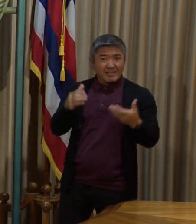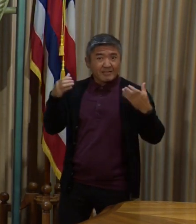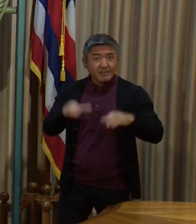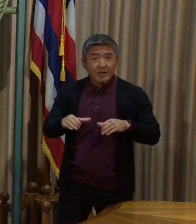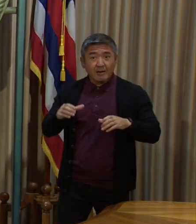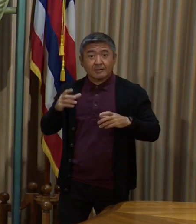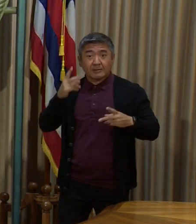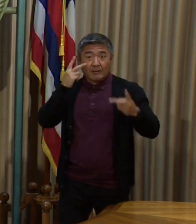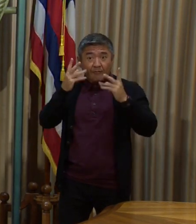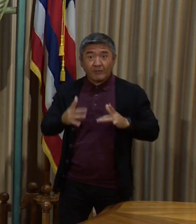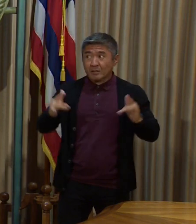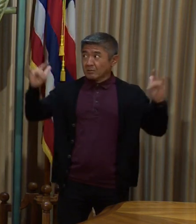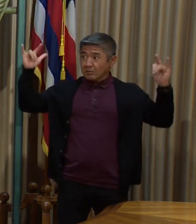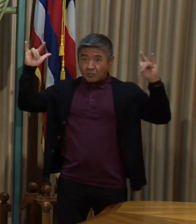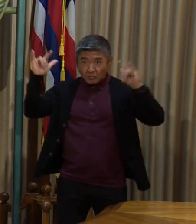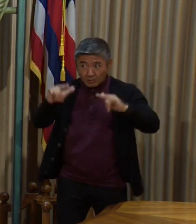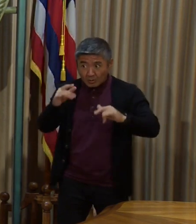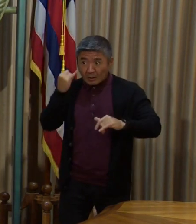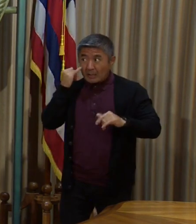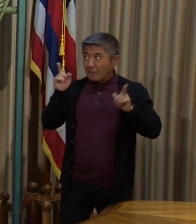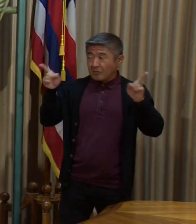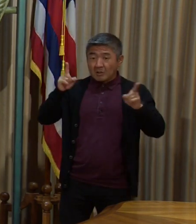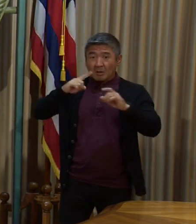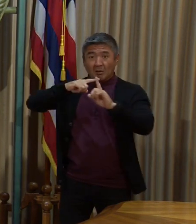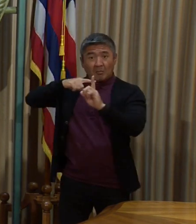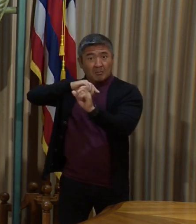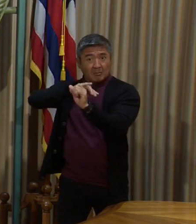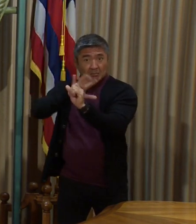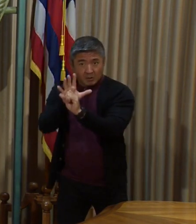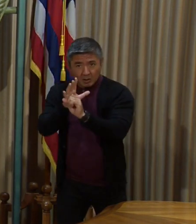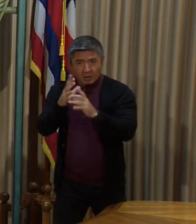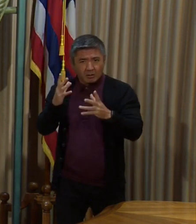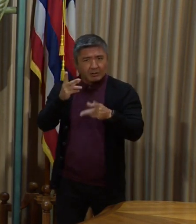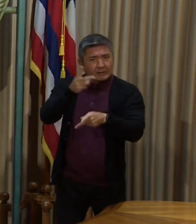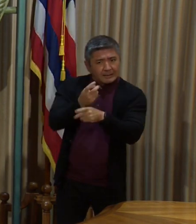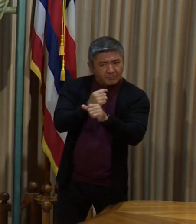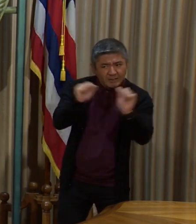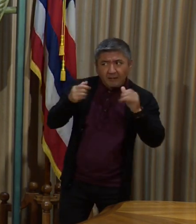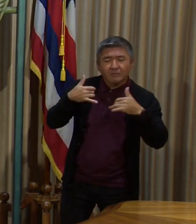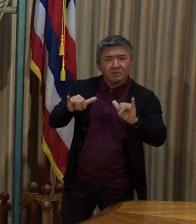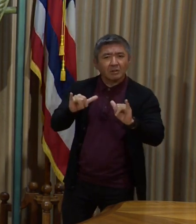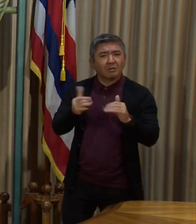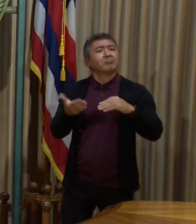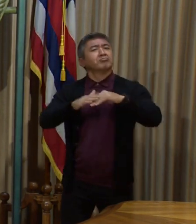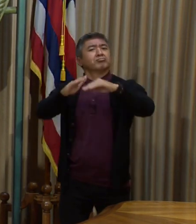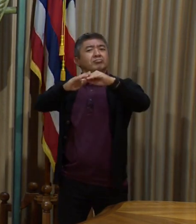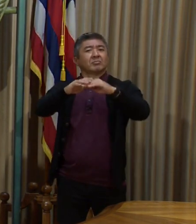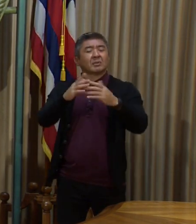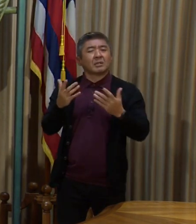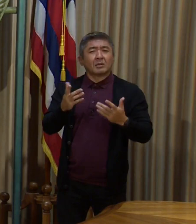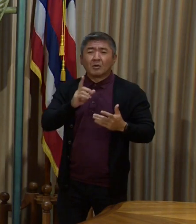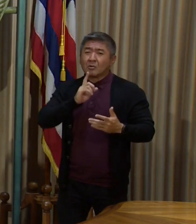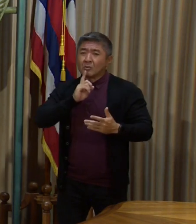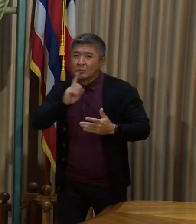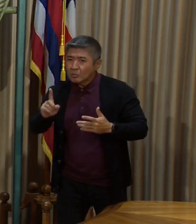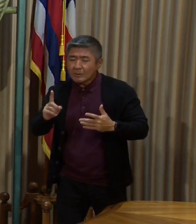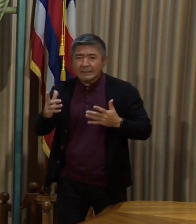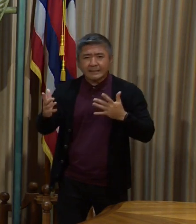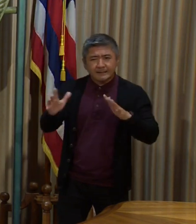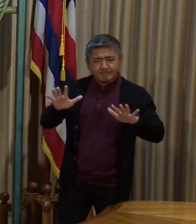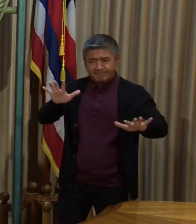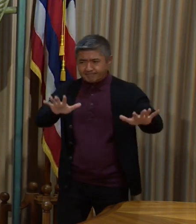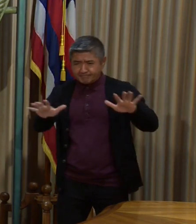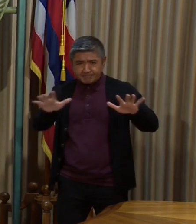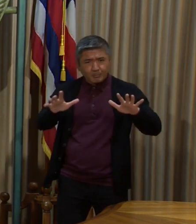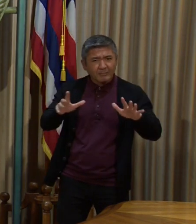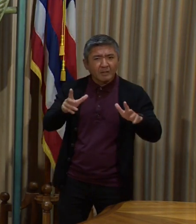maybe infected by COVID-19. And I think most importantly, it is a balancing act ensuring